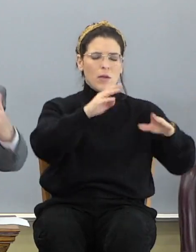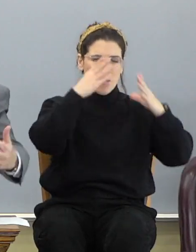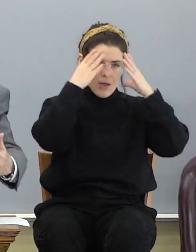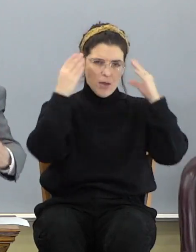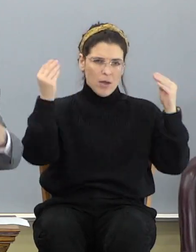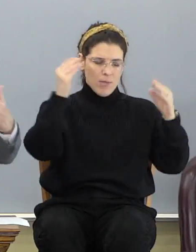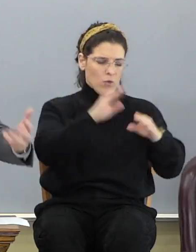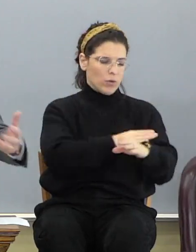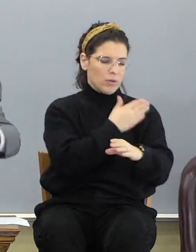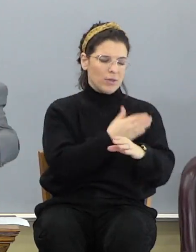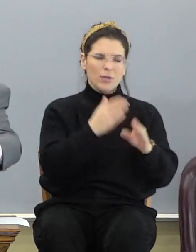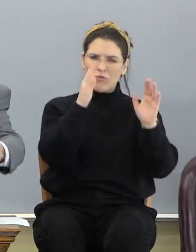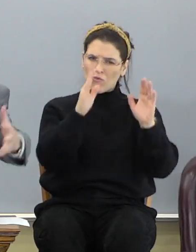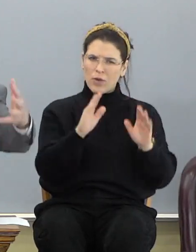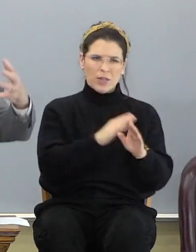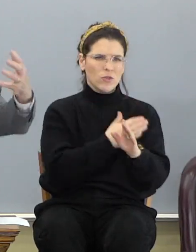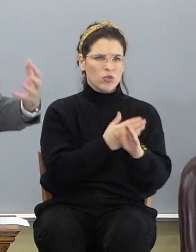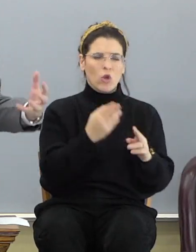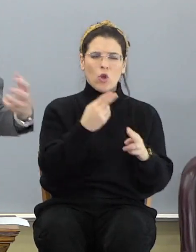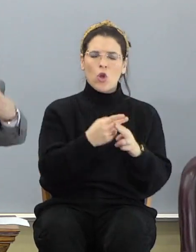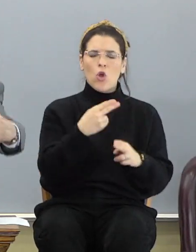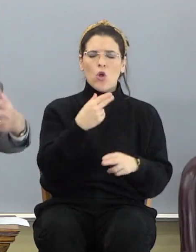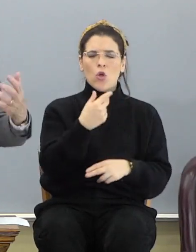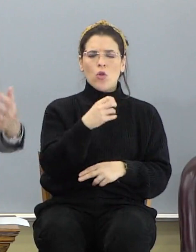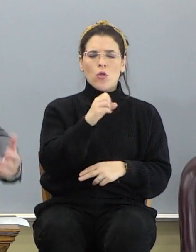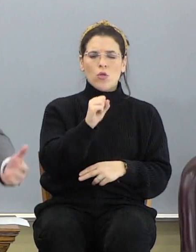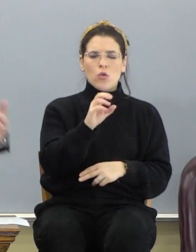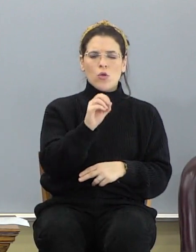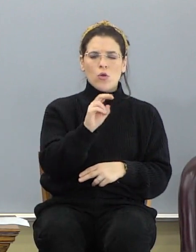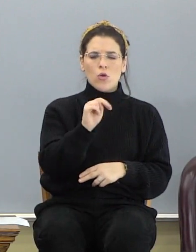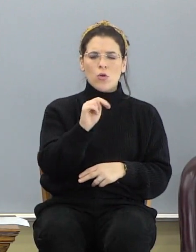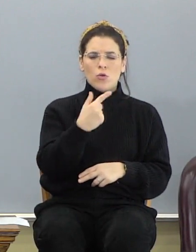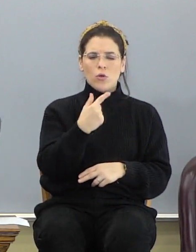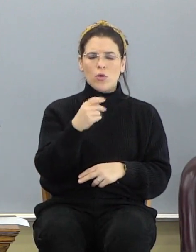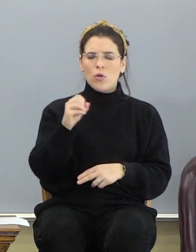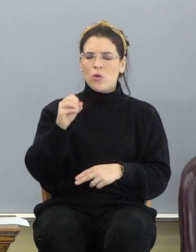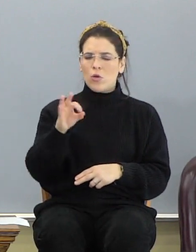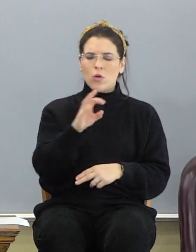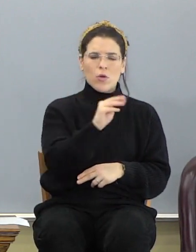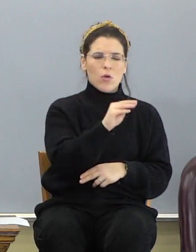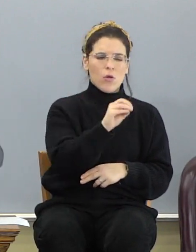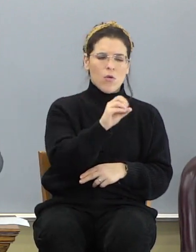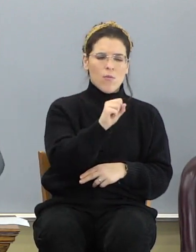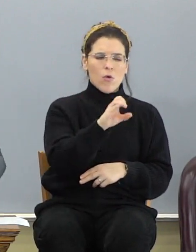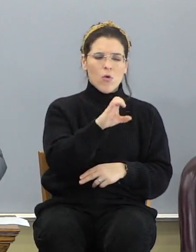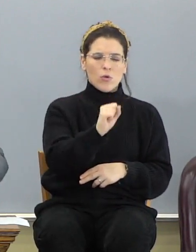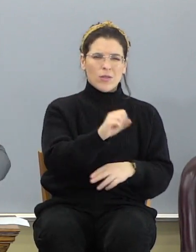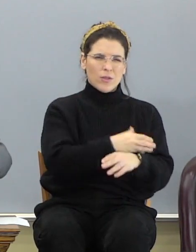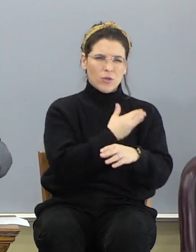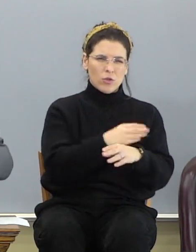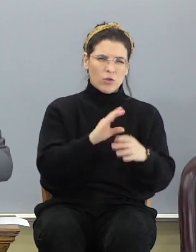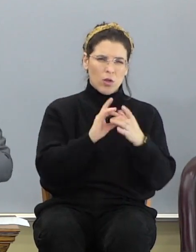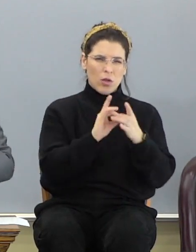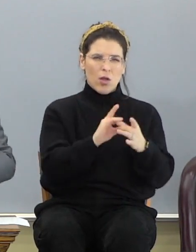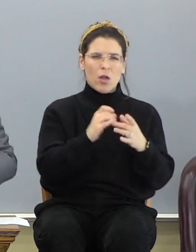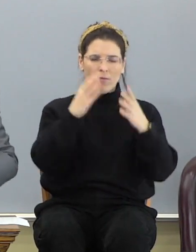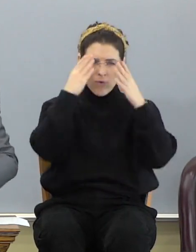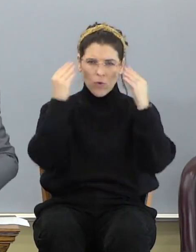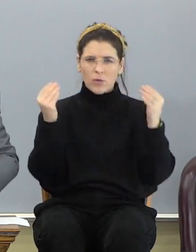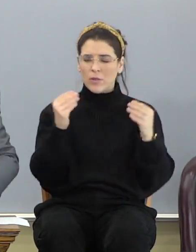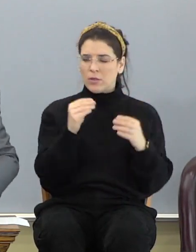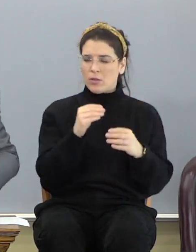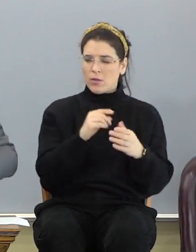explains what's happening and why God's doing this. God brought His people out in order to bring them in. Here's what He created the nation Israel for, verse 17.